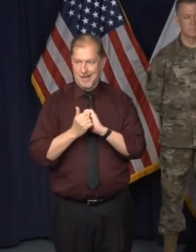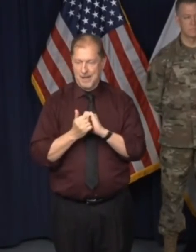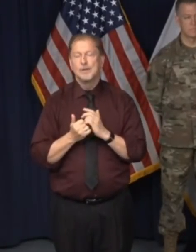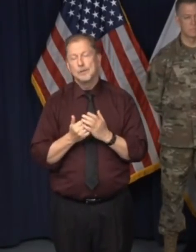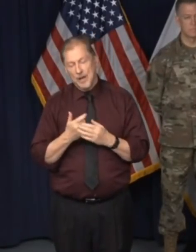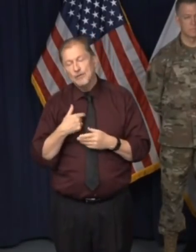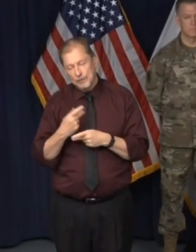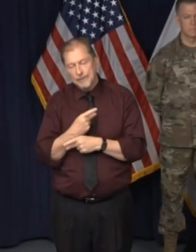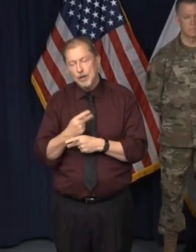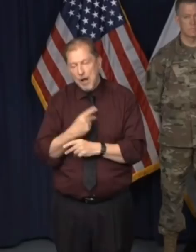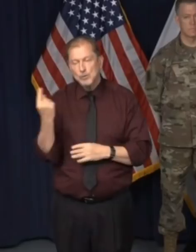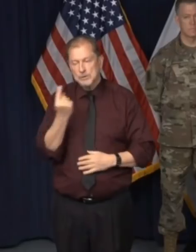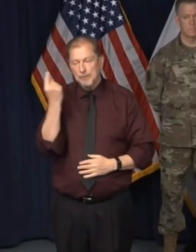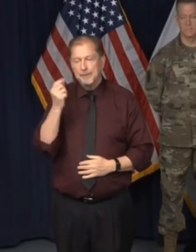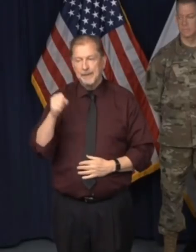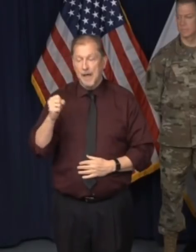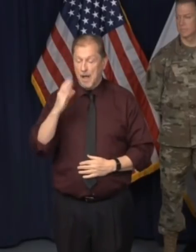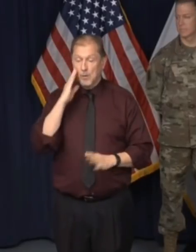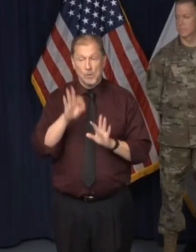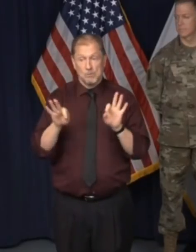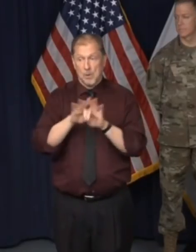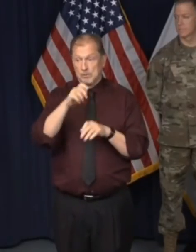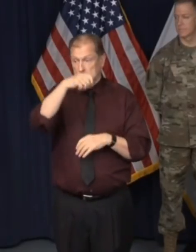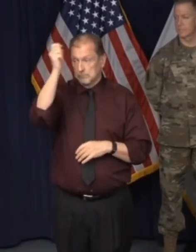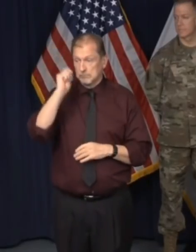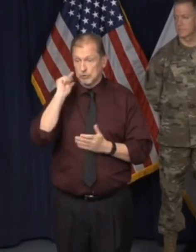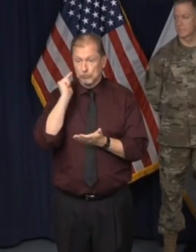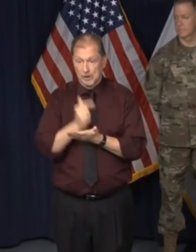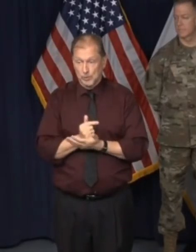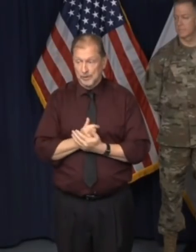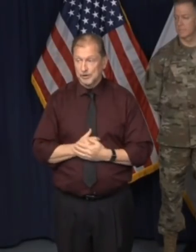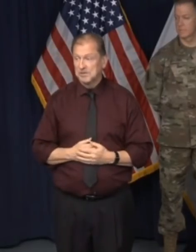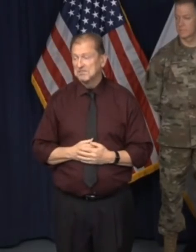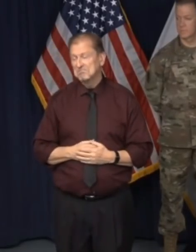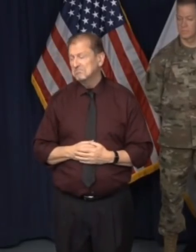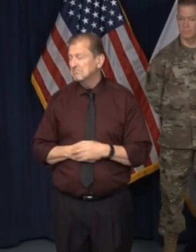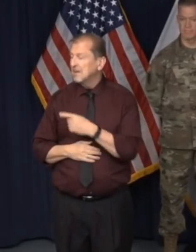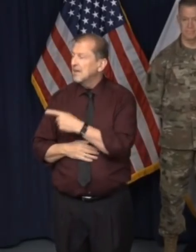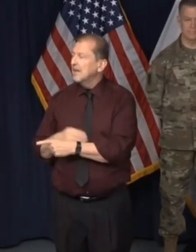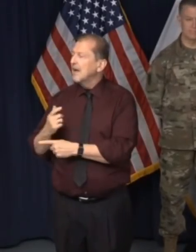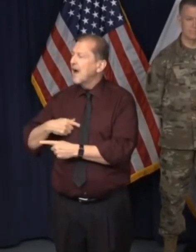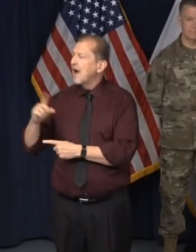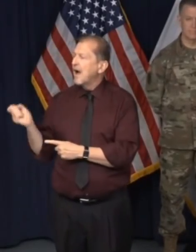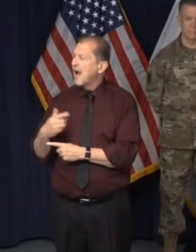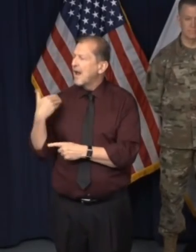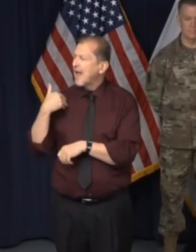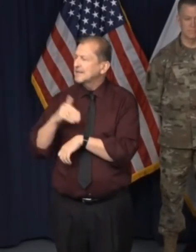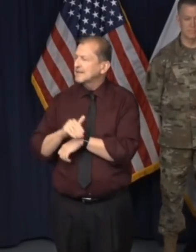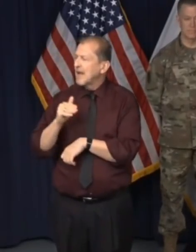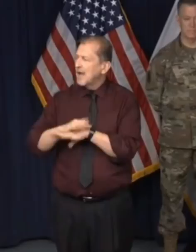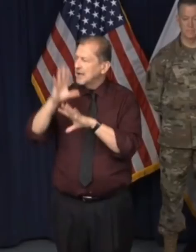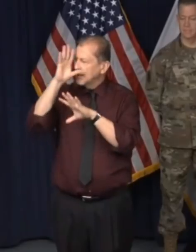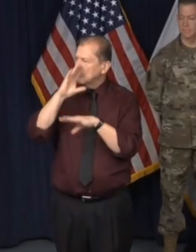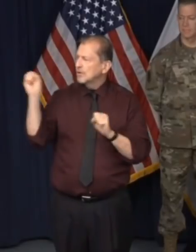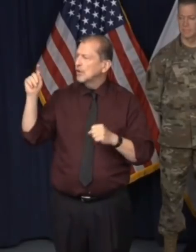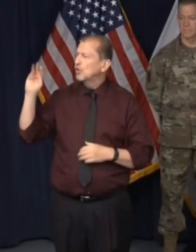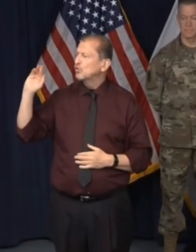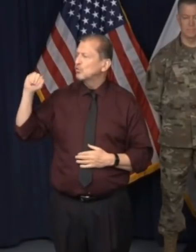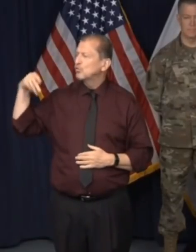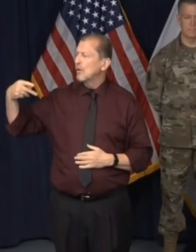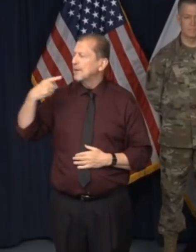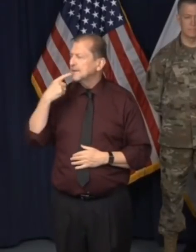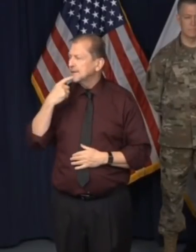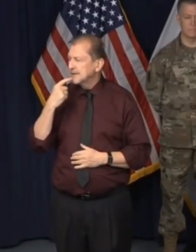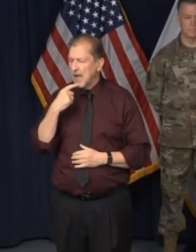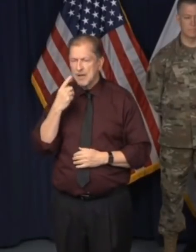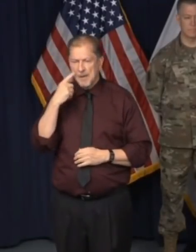that time of, uh, someone's life is. Thank Okay, we'll get to questions from online. Governor, last night, President Trump discussed at length the idea of state